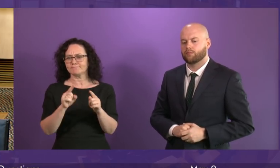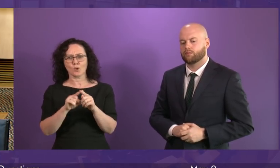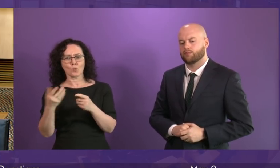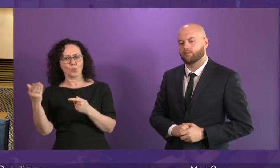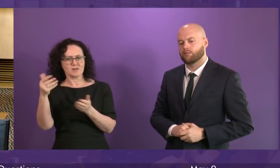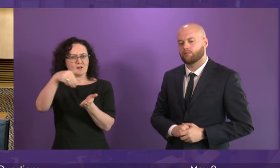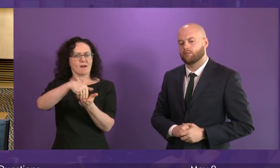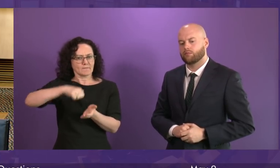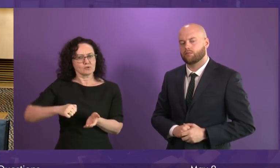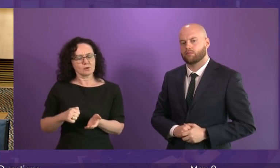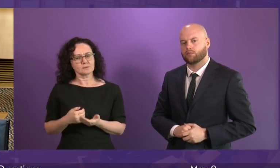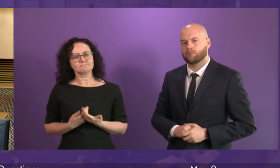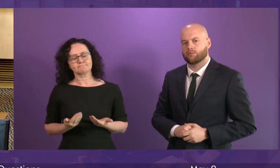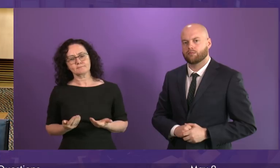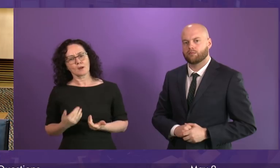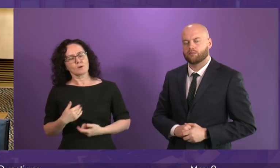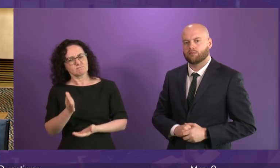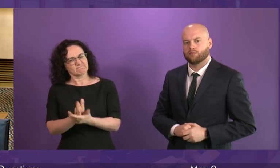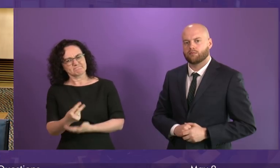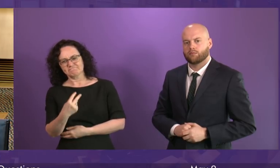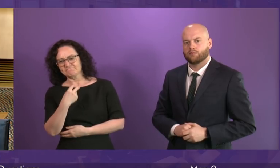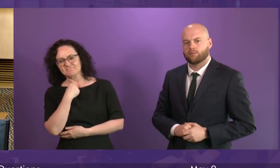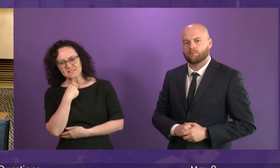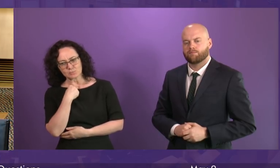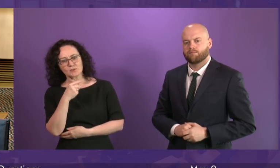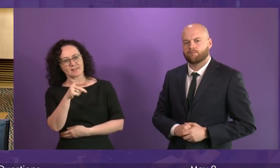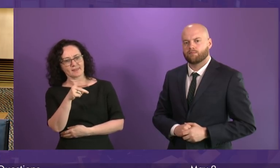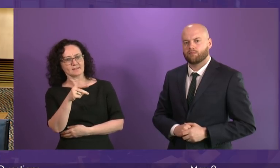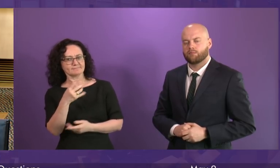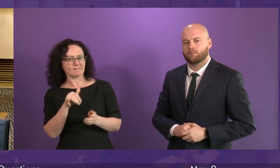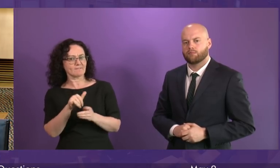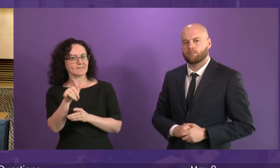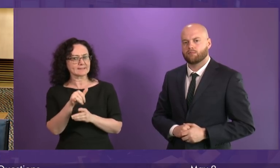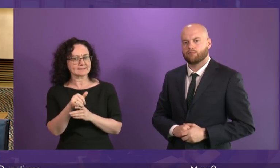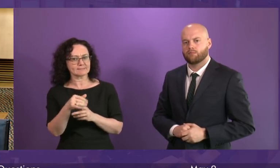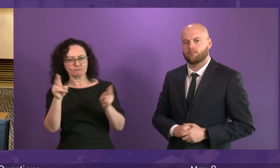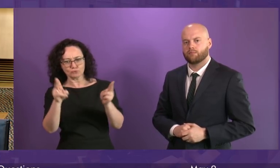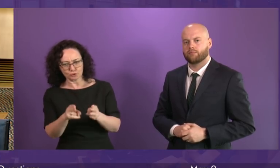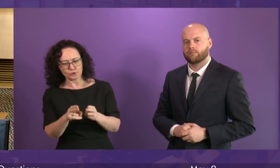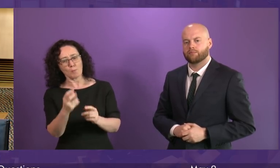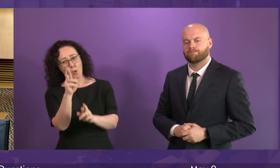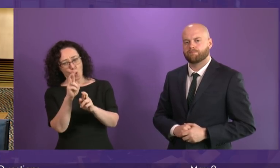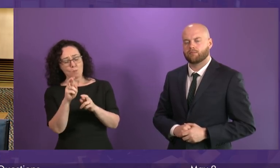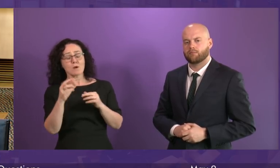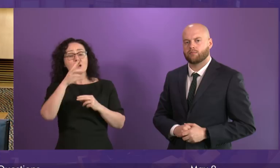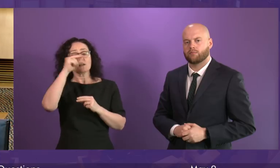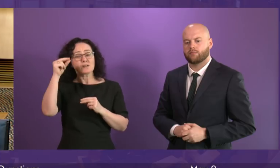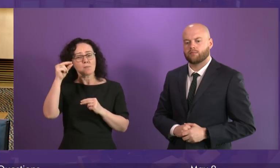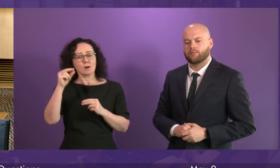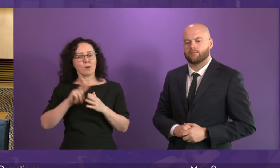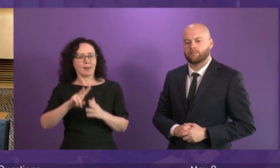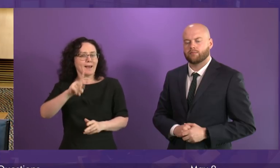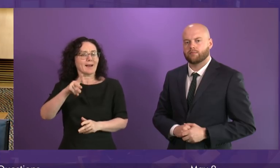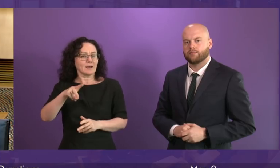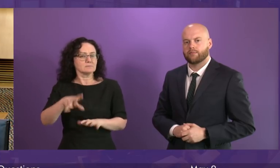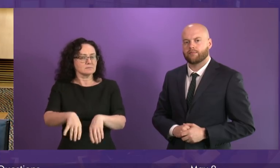disappointed that it has suspended its winter schedule. We hope the service will return for the summer season when passenger